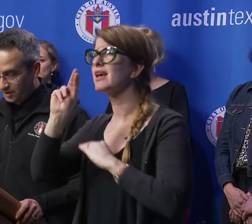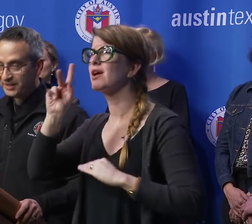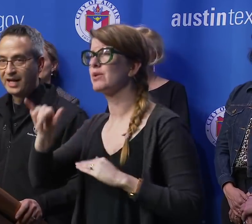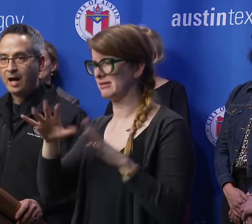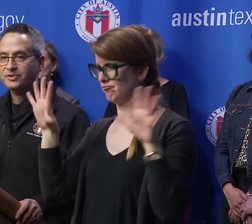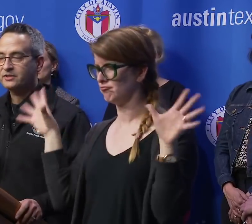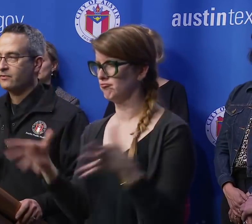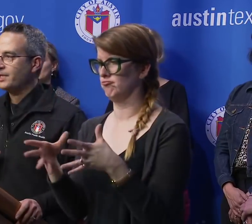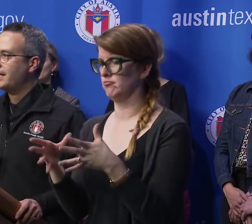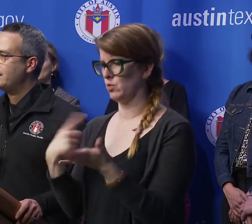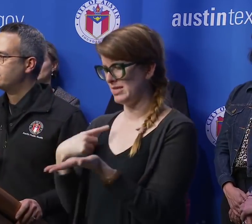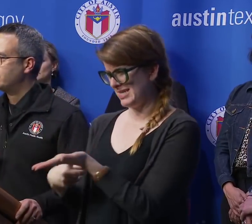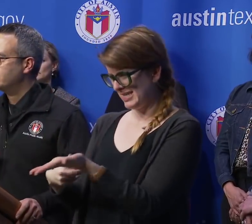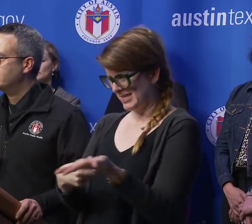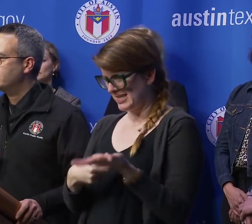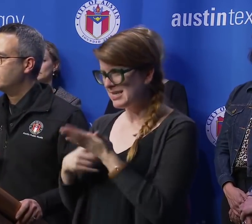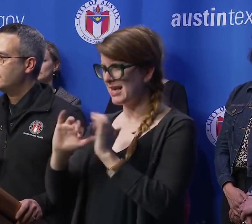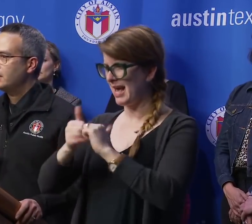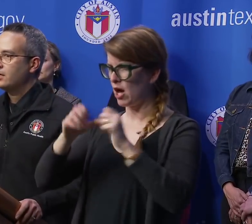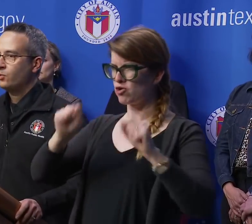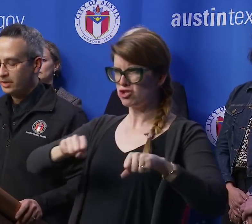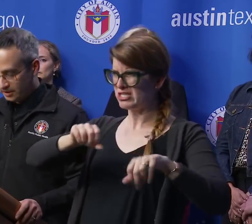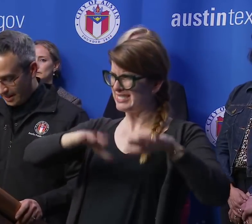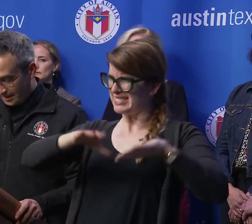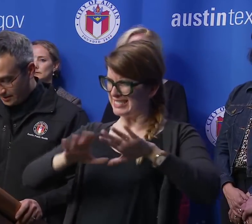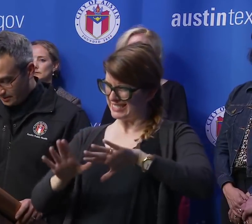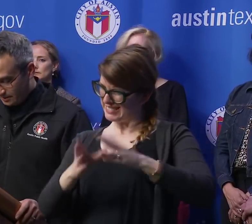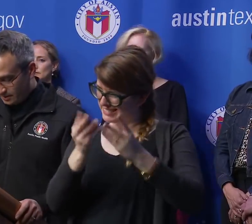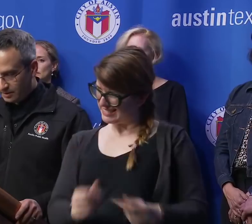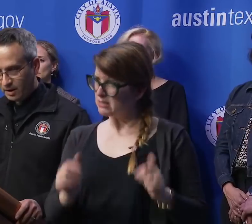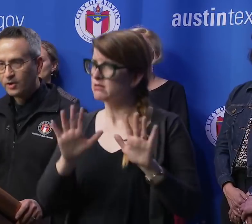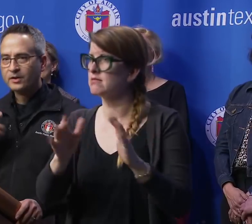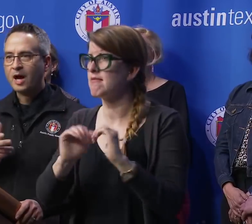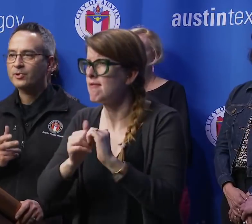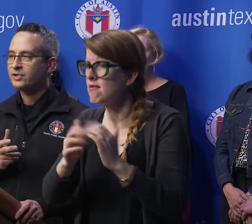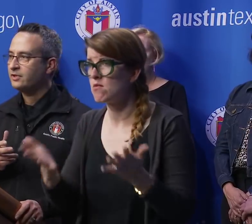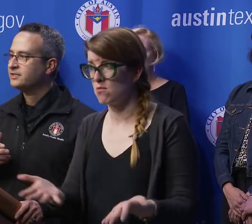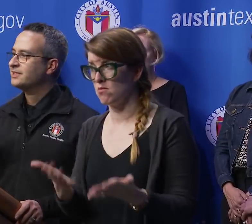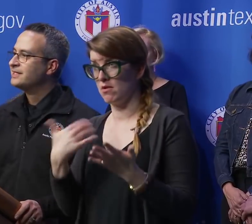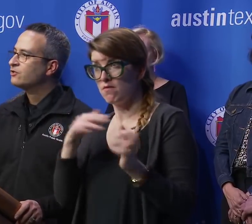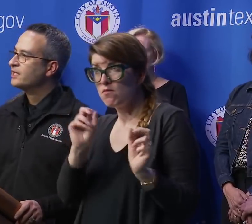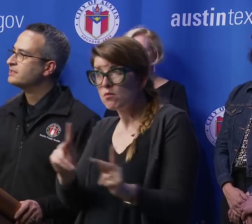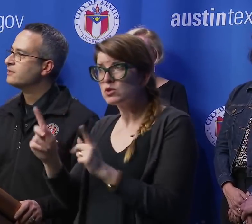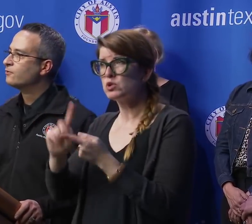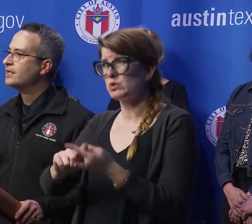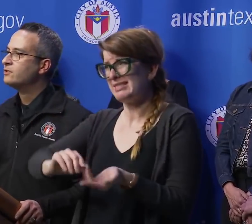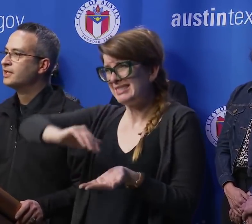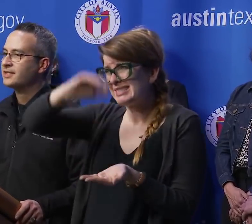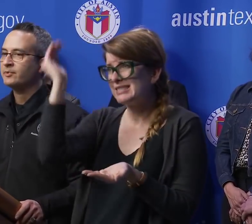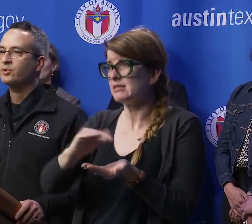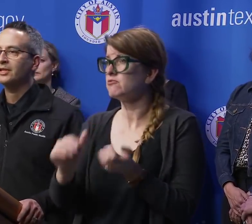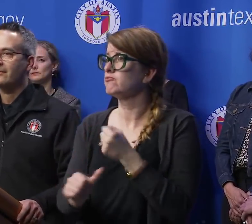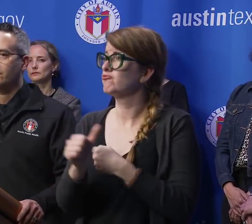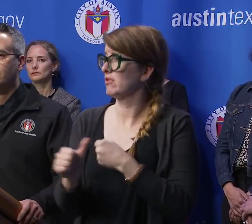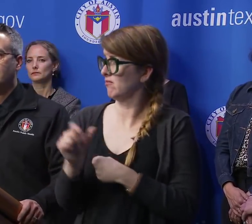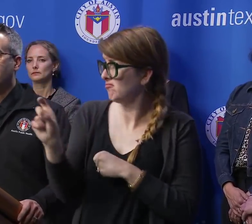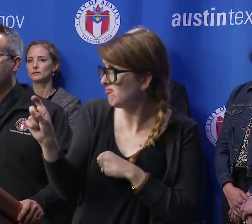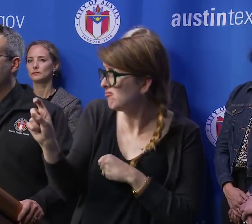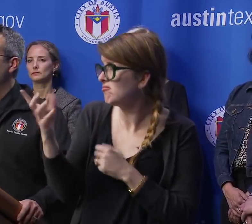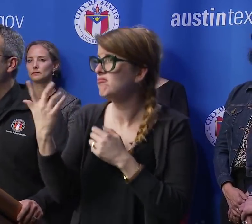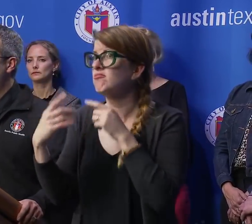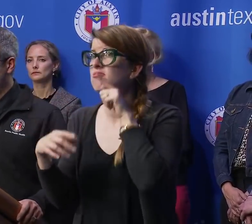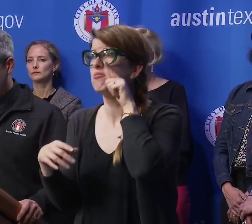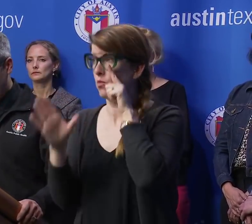We looked at the options for mitigation. We looked at are there opportunities to decrease the threat to an acceptable level